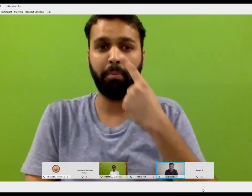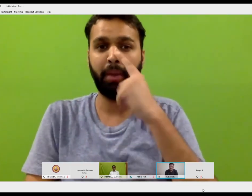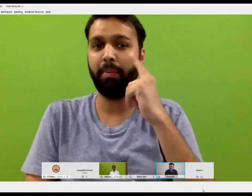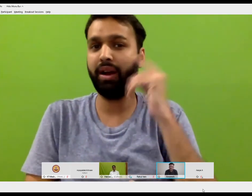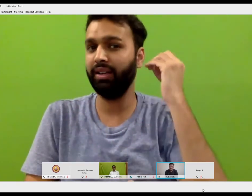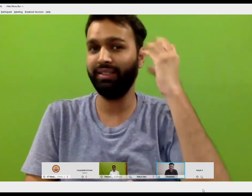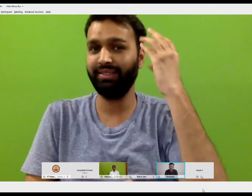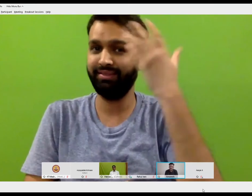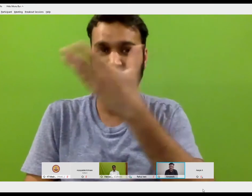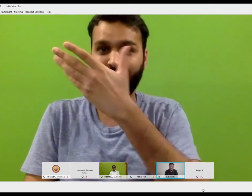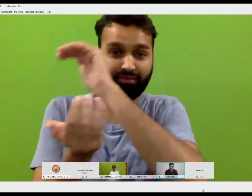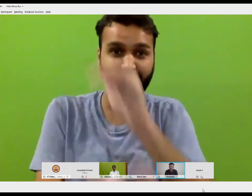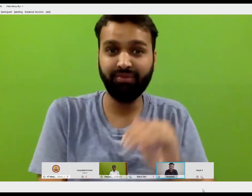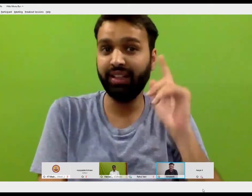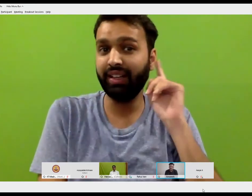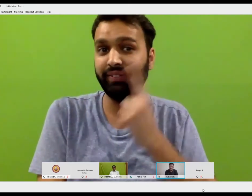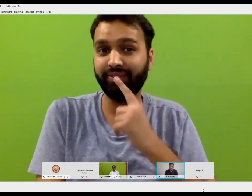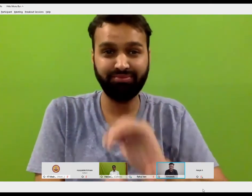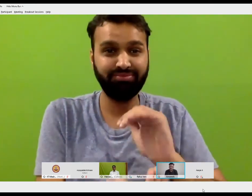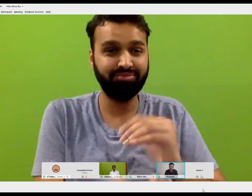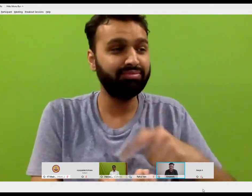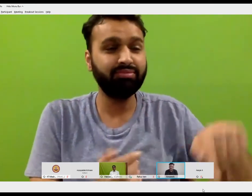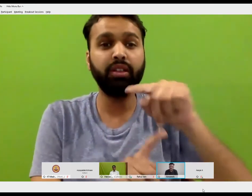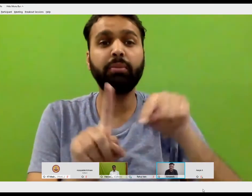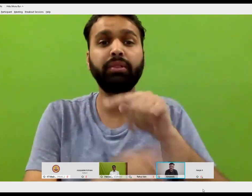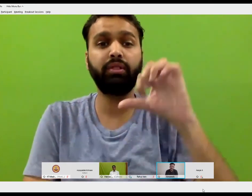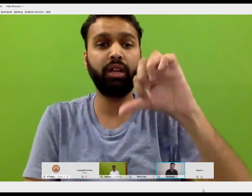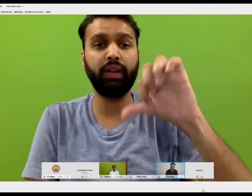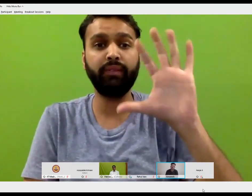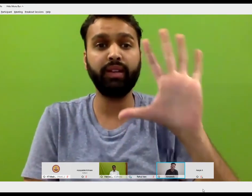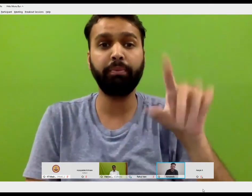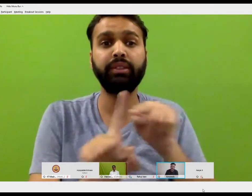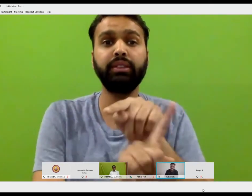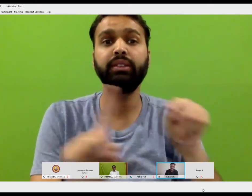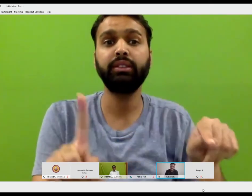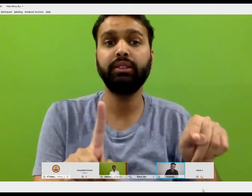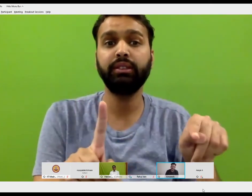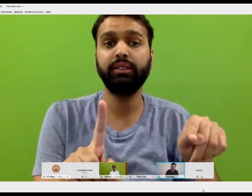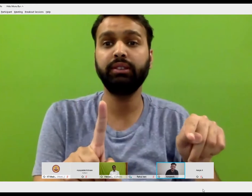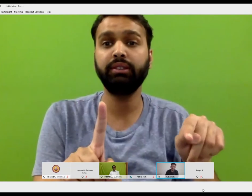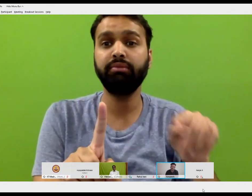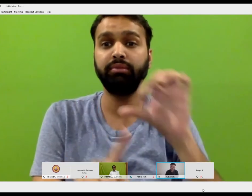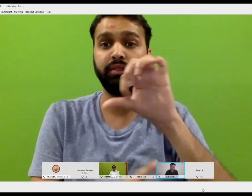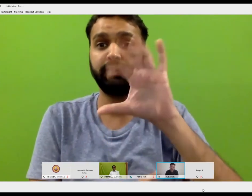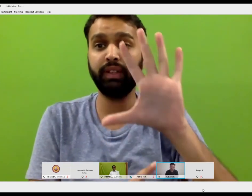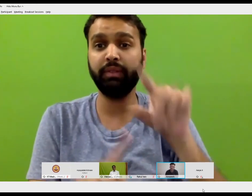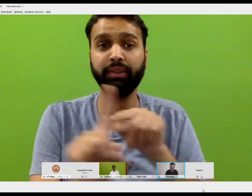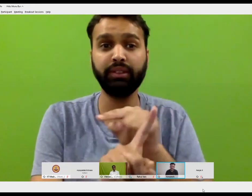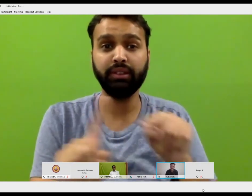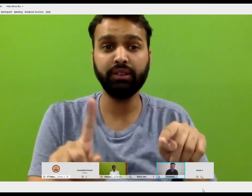have a lot of deaf people, deaf children whose parents are hearing. So 95% of the children